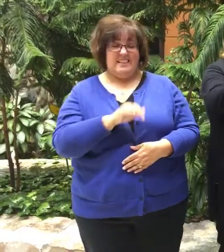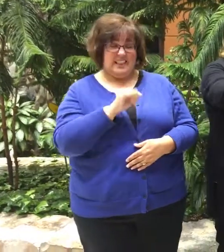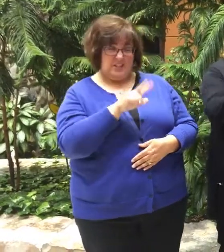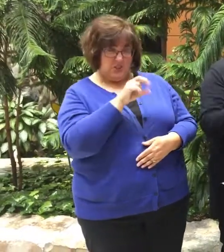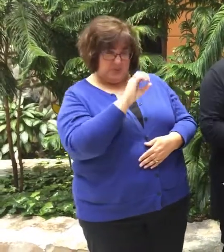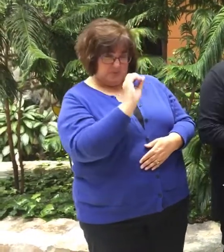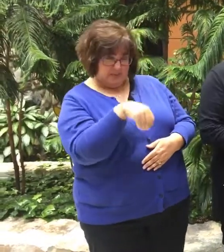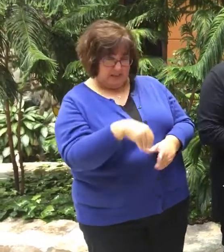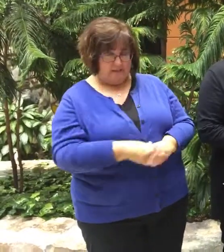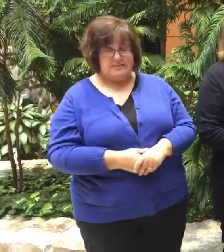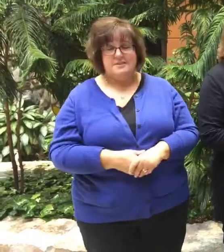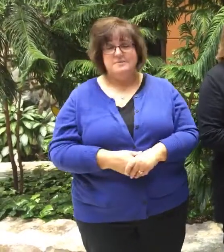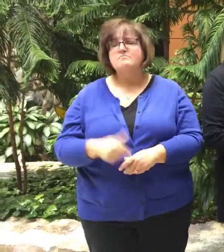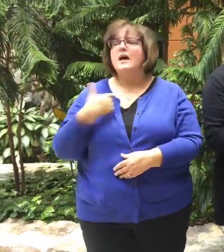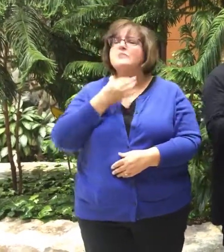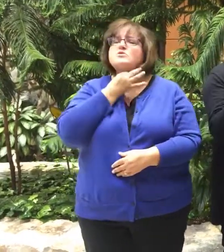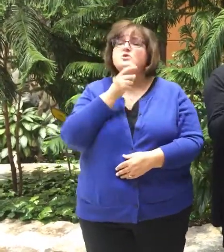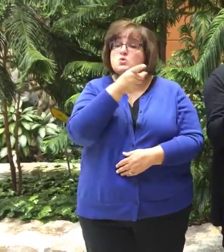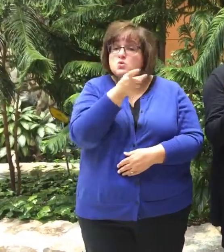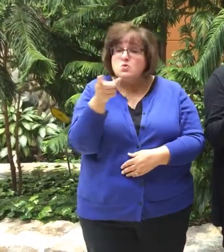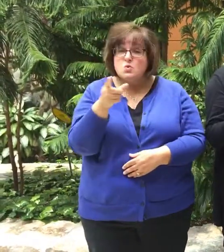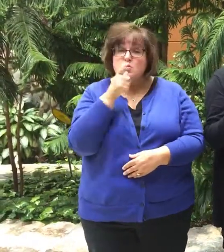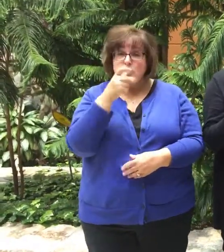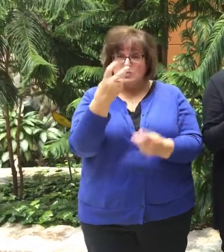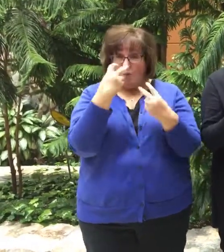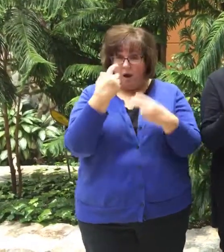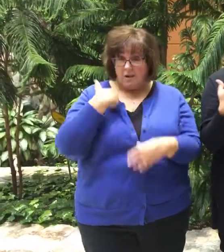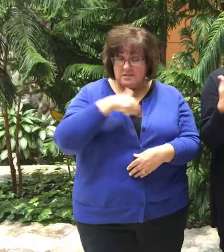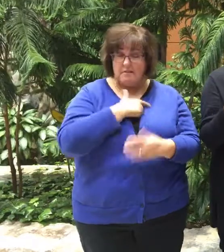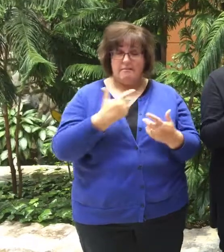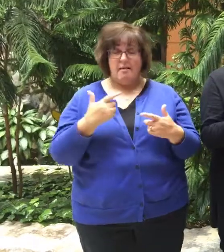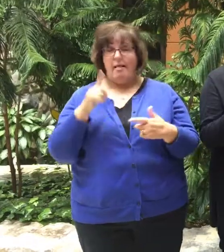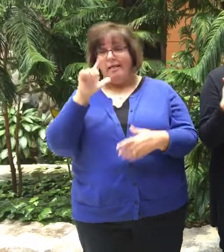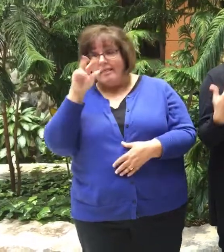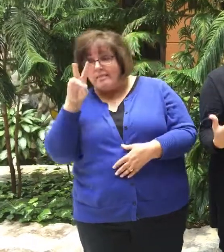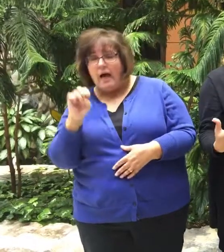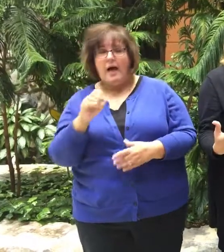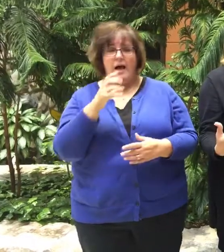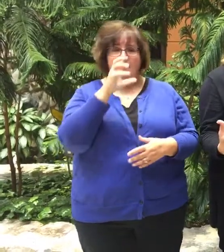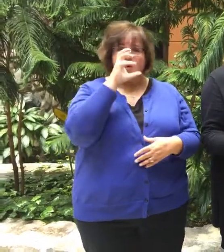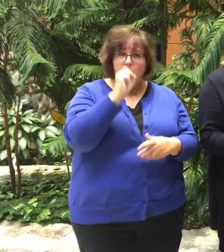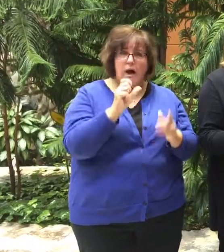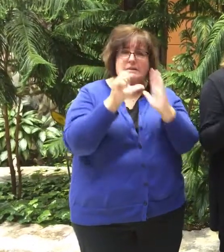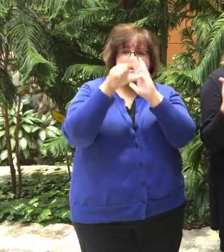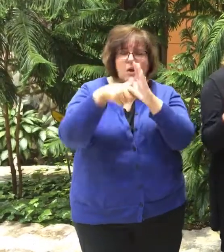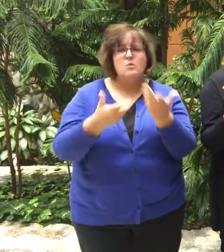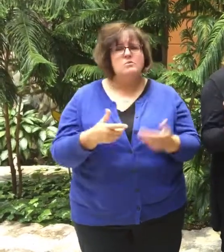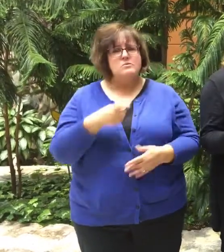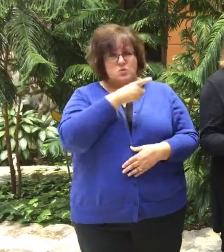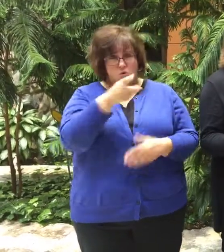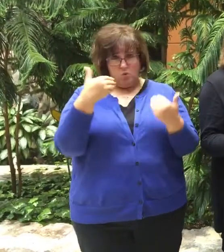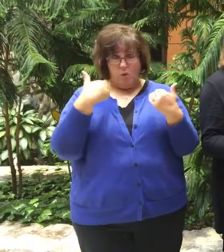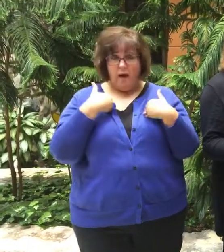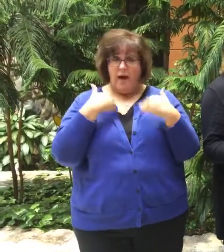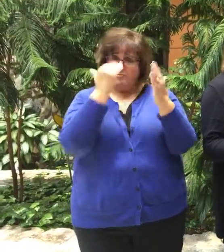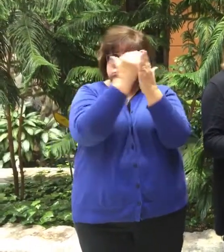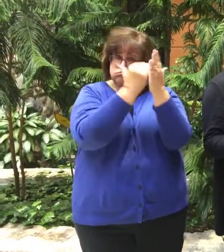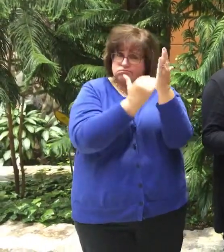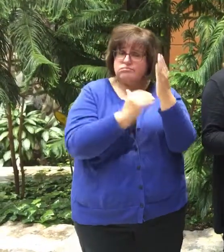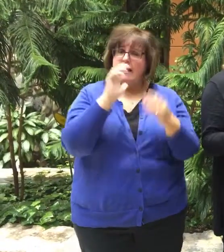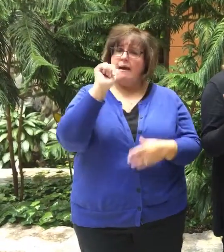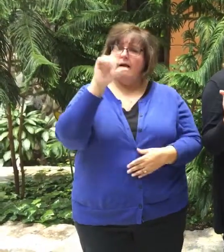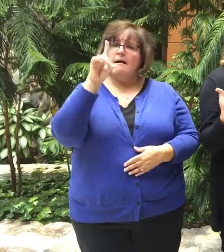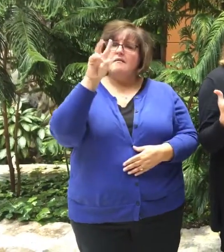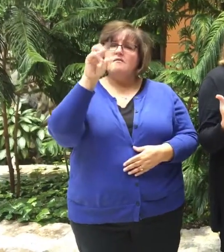if you have an advanced directive. You watching, whether it's live or you're watching this recorded, do you have an advanced directive?